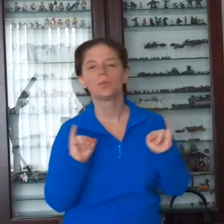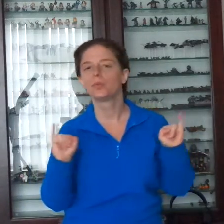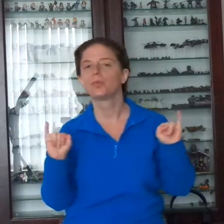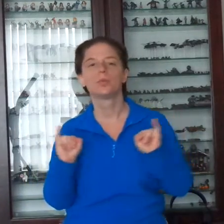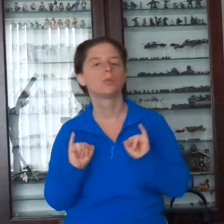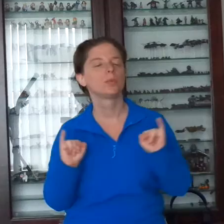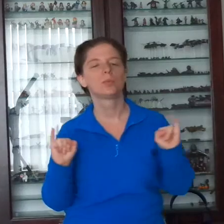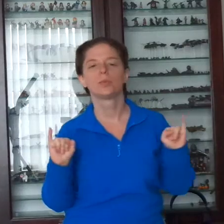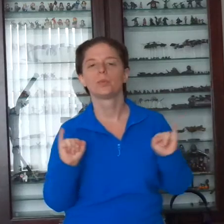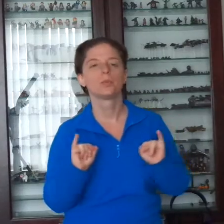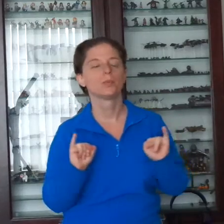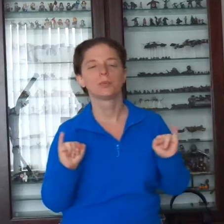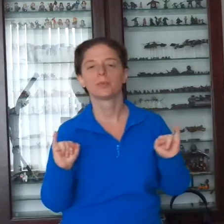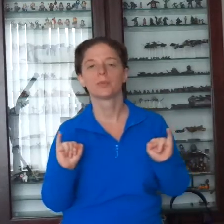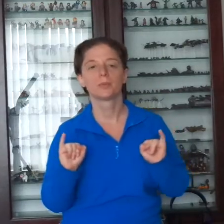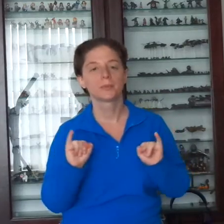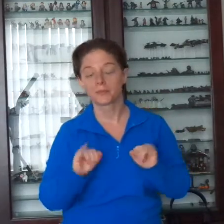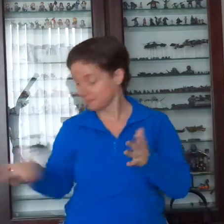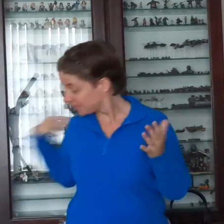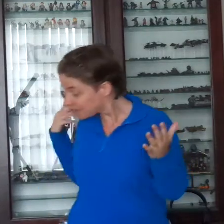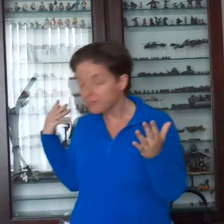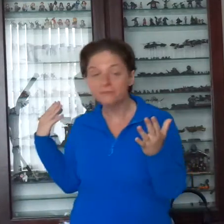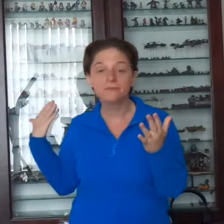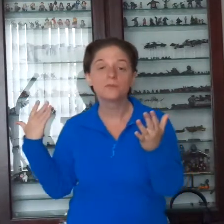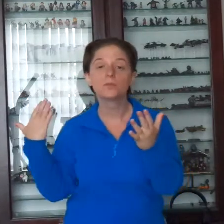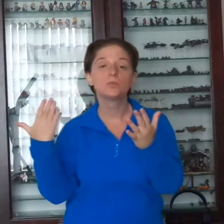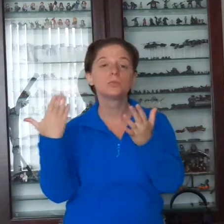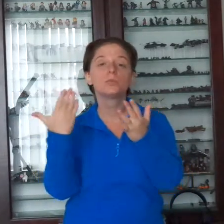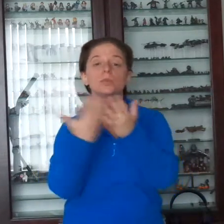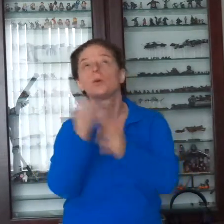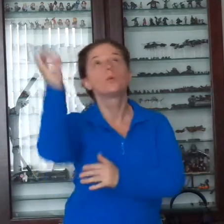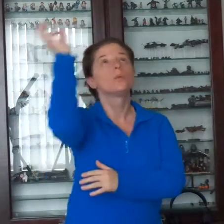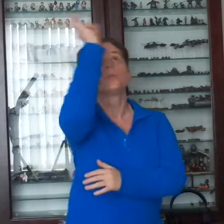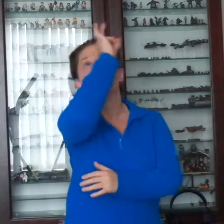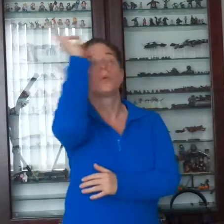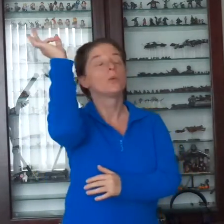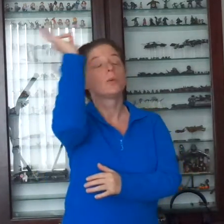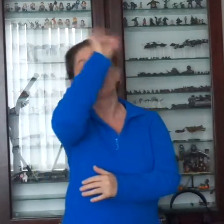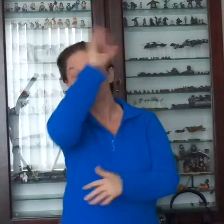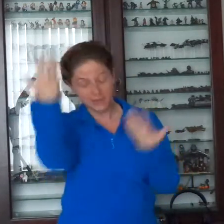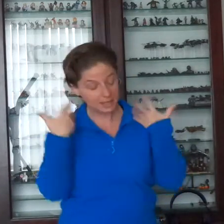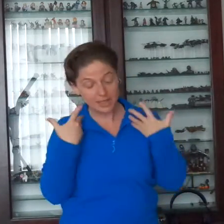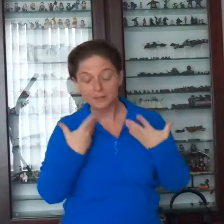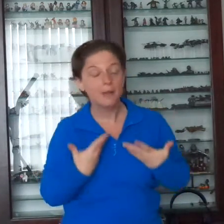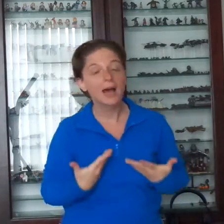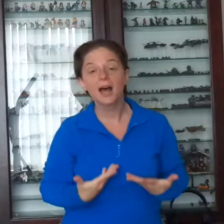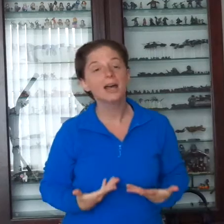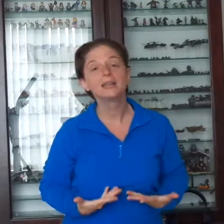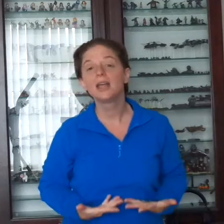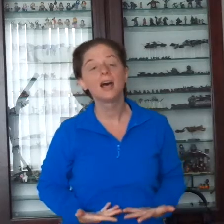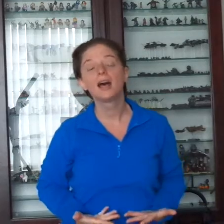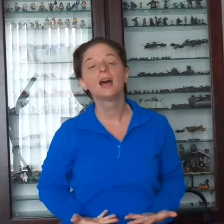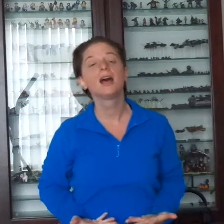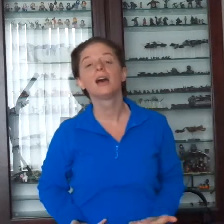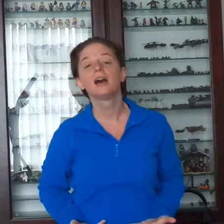Oh, if you don't know me now,